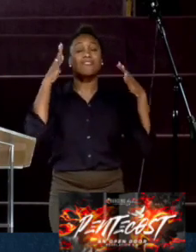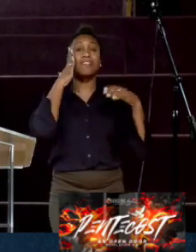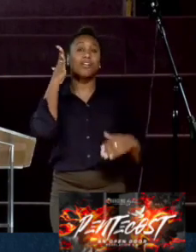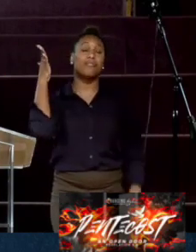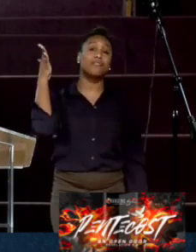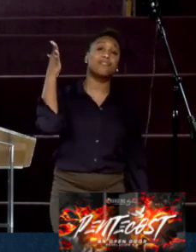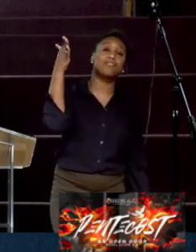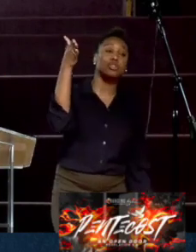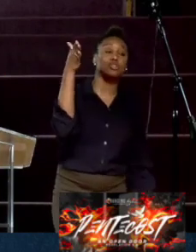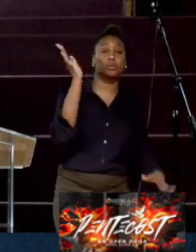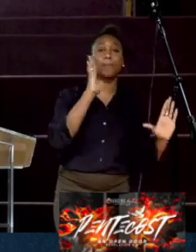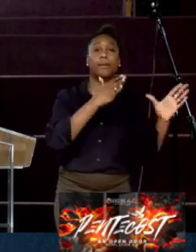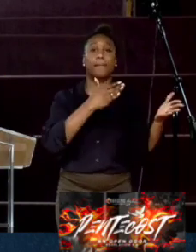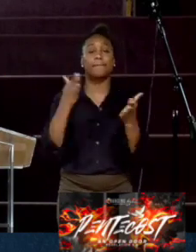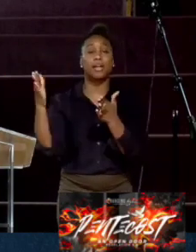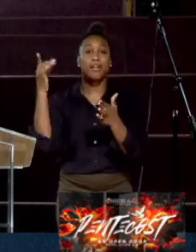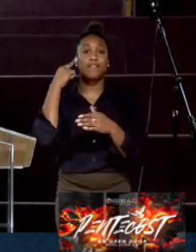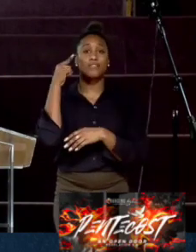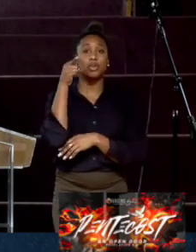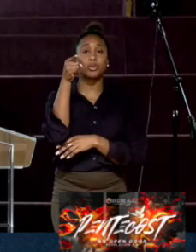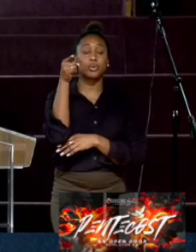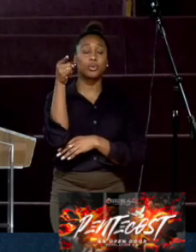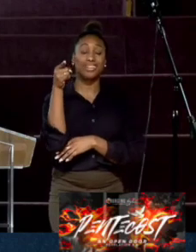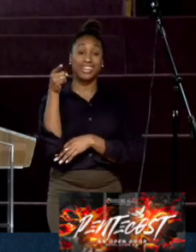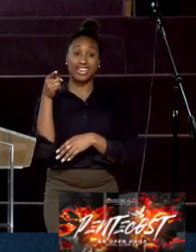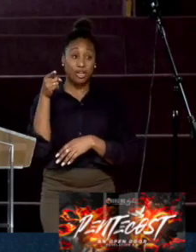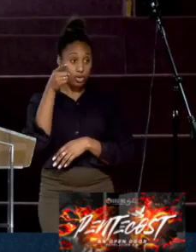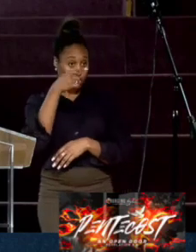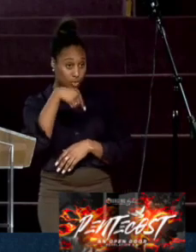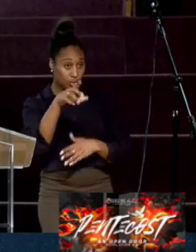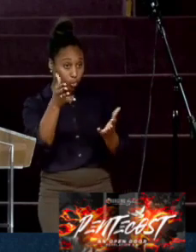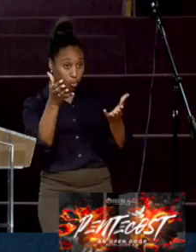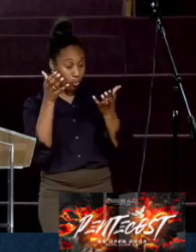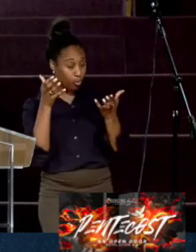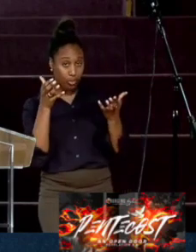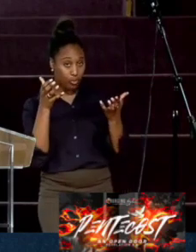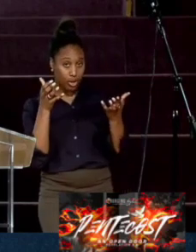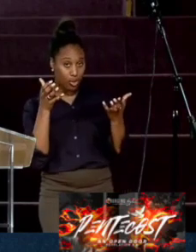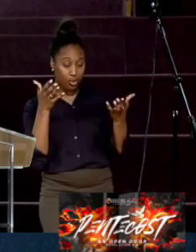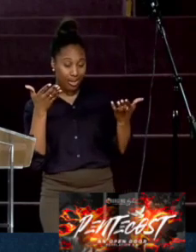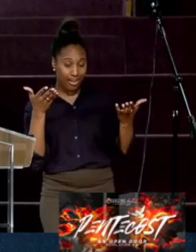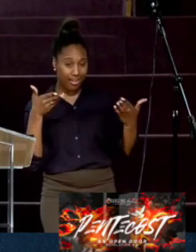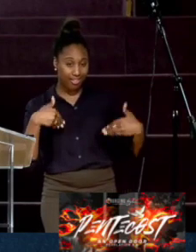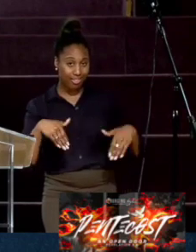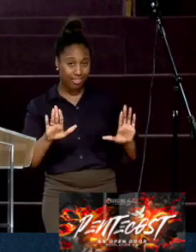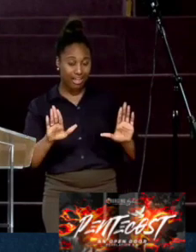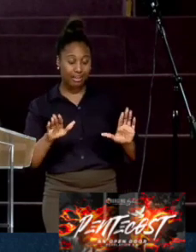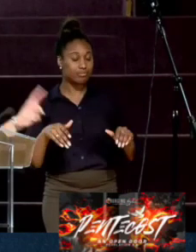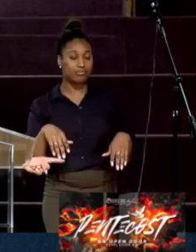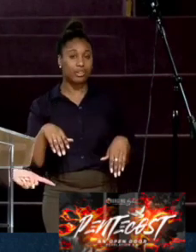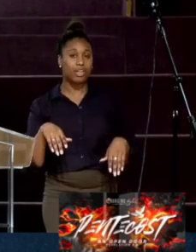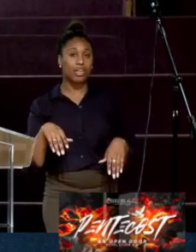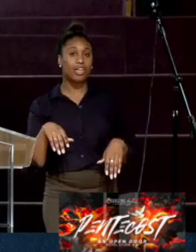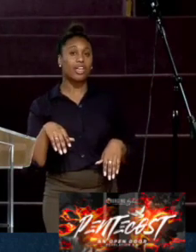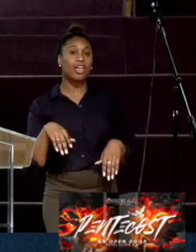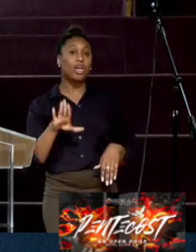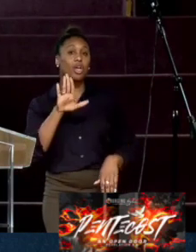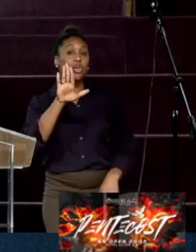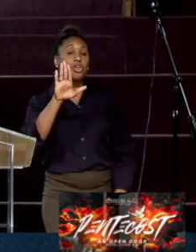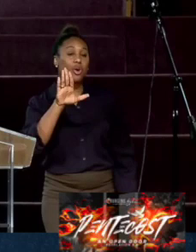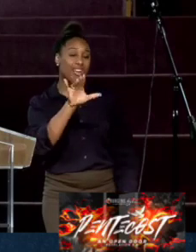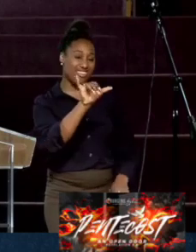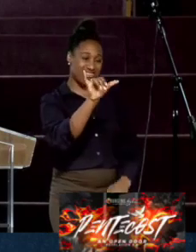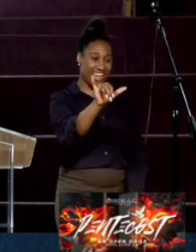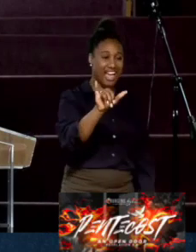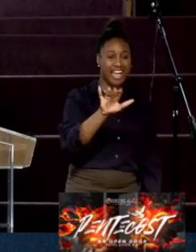for you. How many of you will declare today that you won't allow your mat. A.K.A. your that. Stop